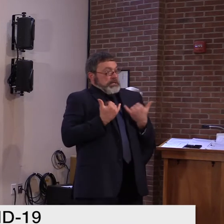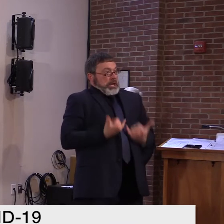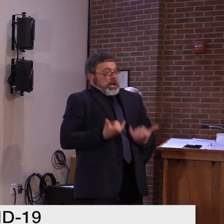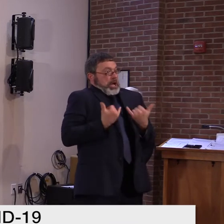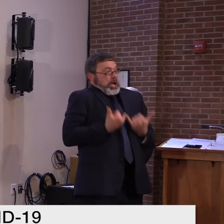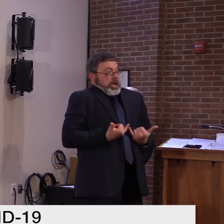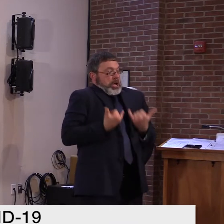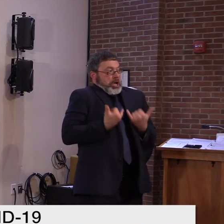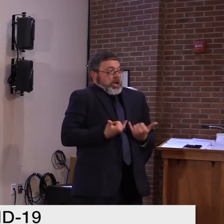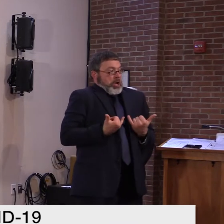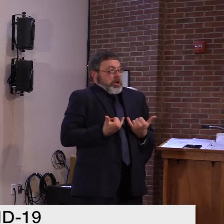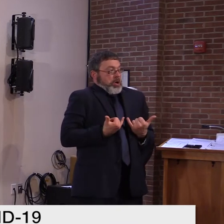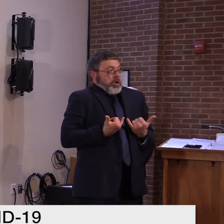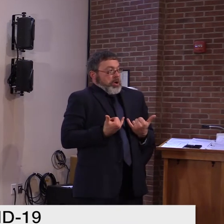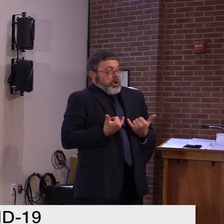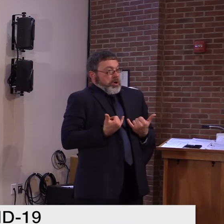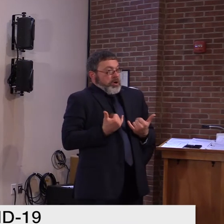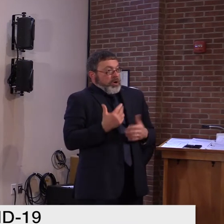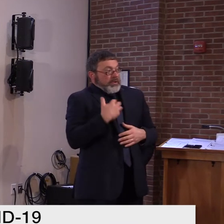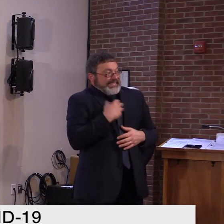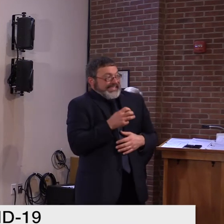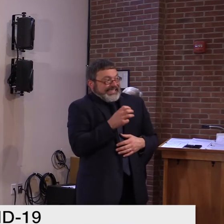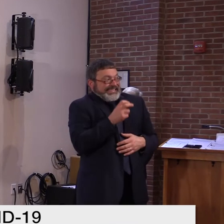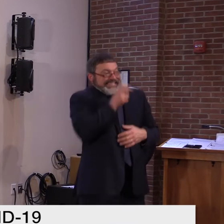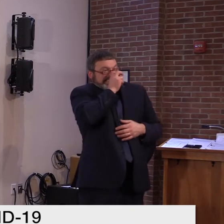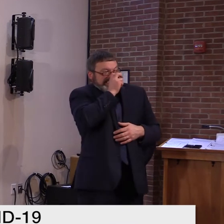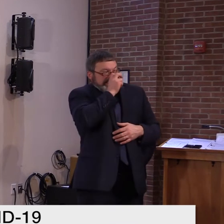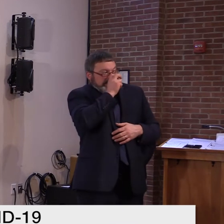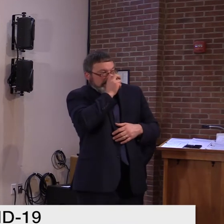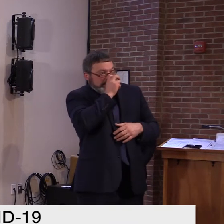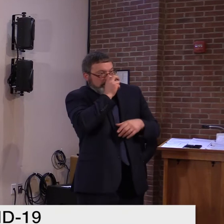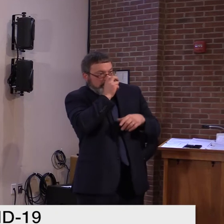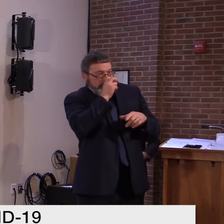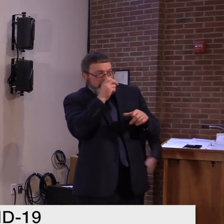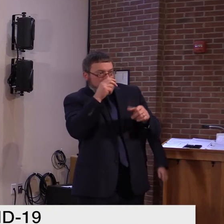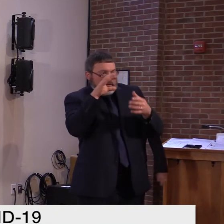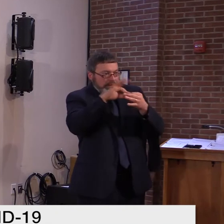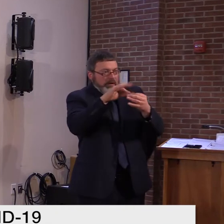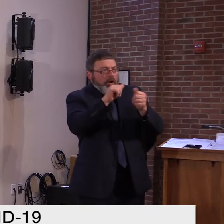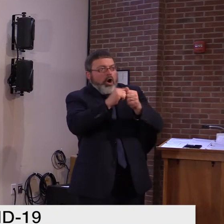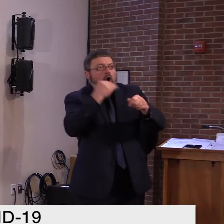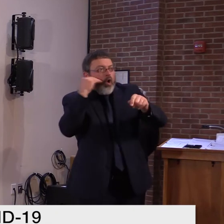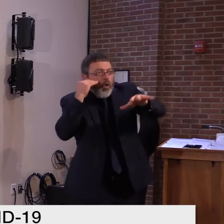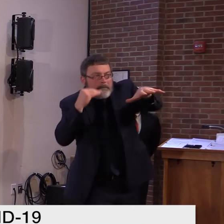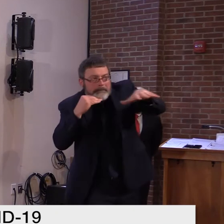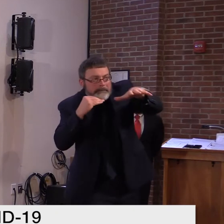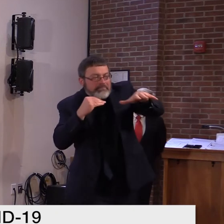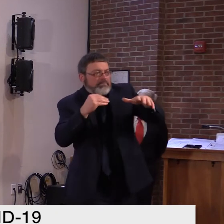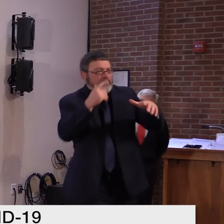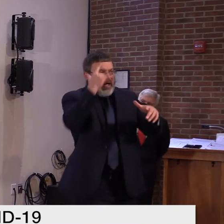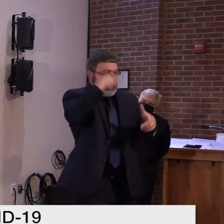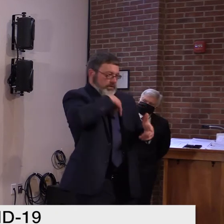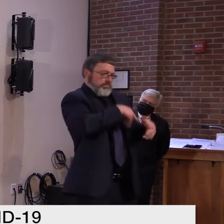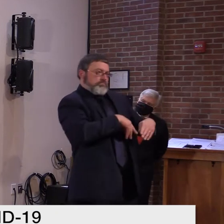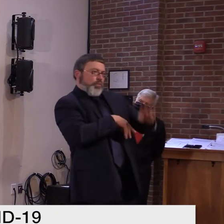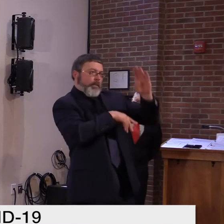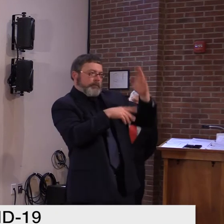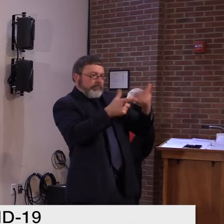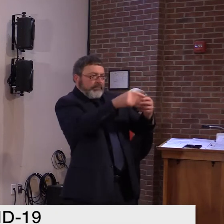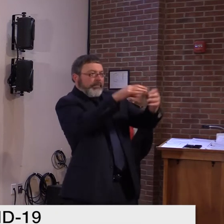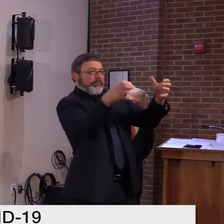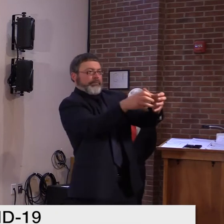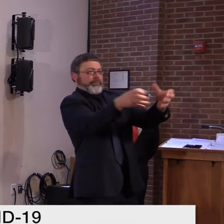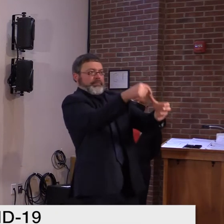we're seeing. And and we were targeting the areas that we see are problematic and will continue to to